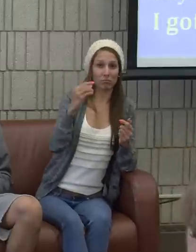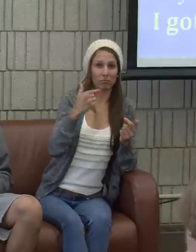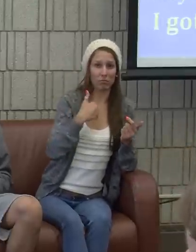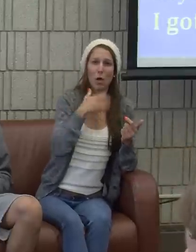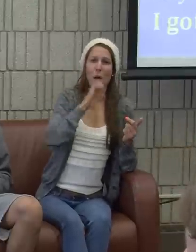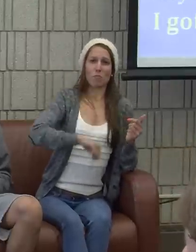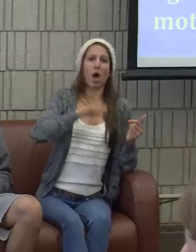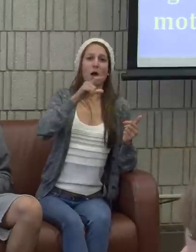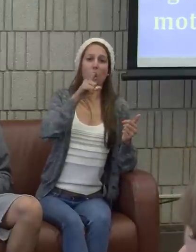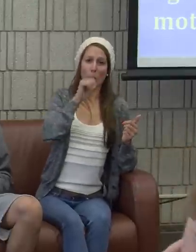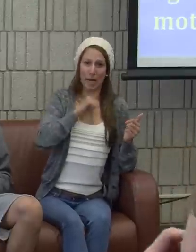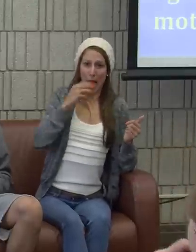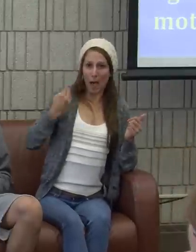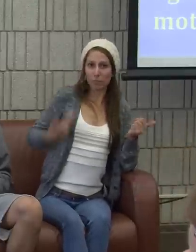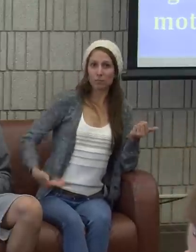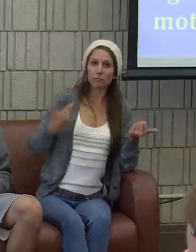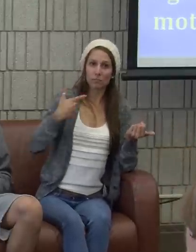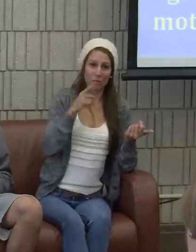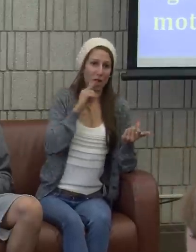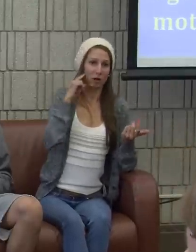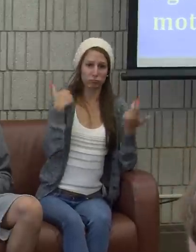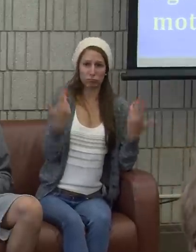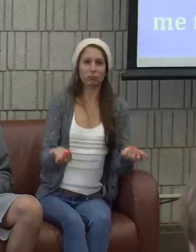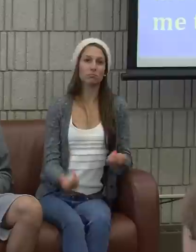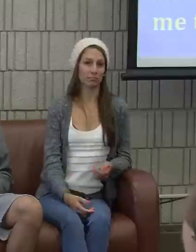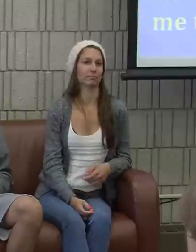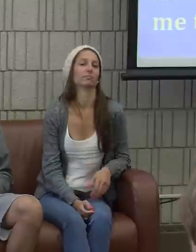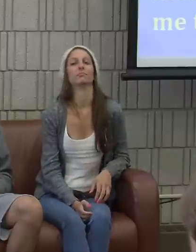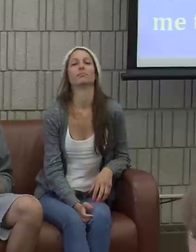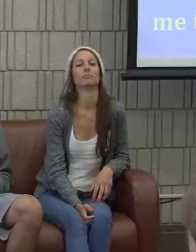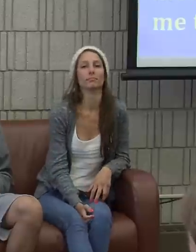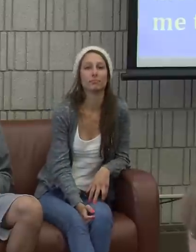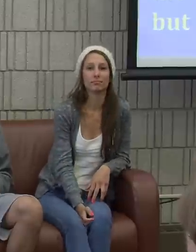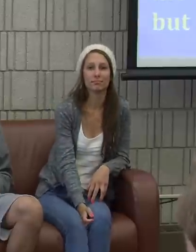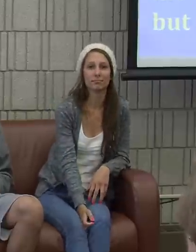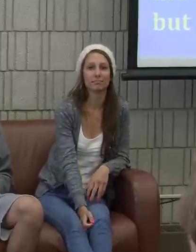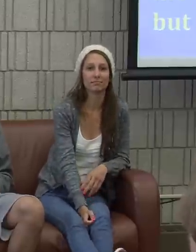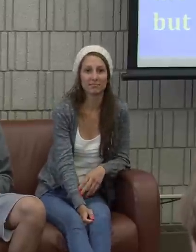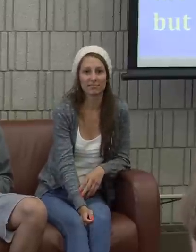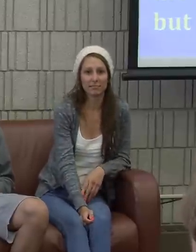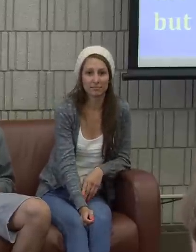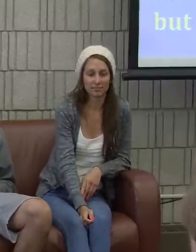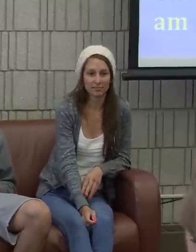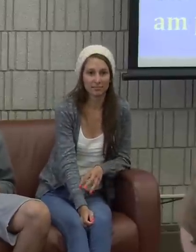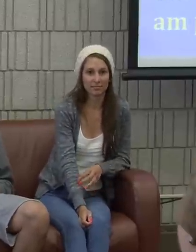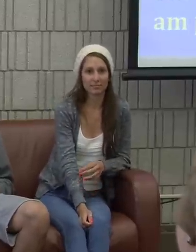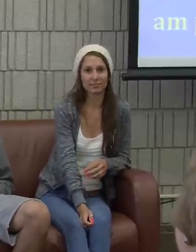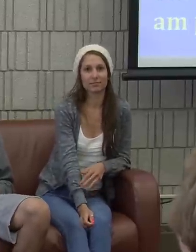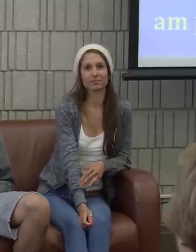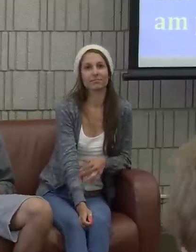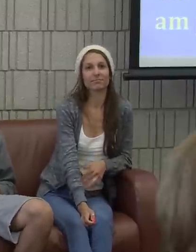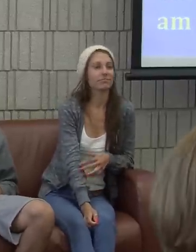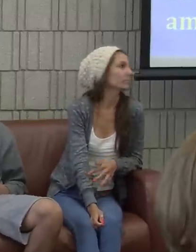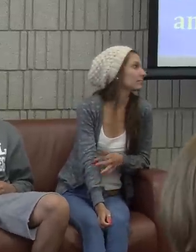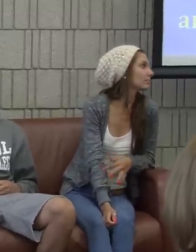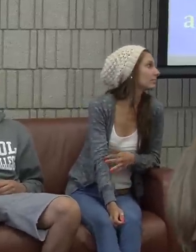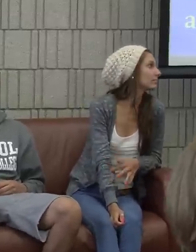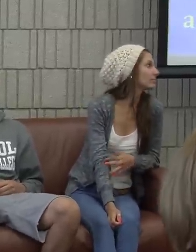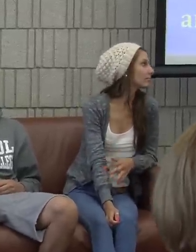encouraging me to get a cochlear implant. But I refuse to get one. I'm proud of being deaf and who I am. And to